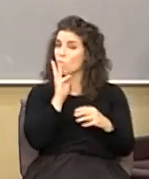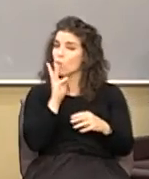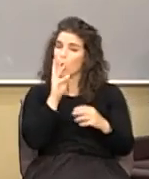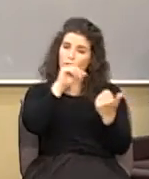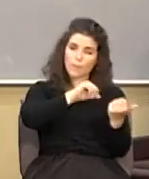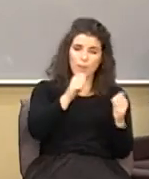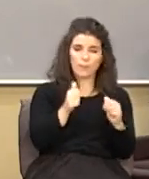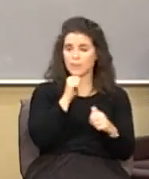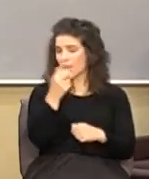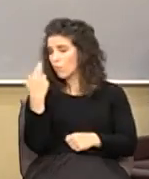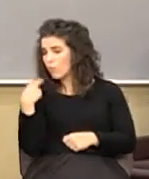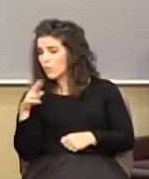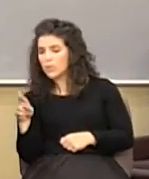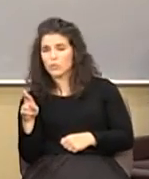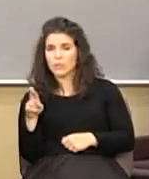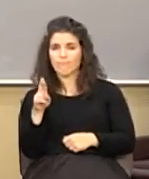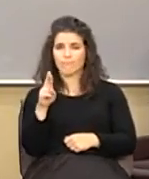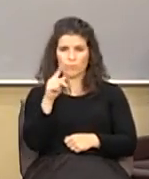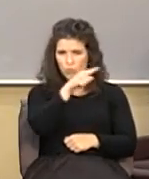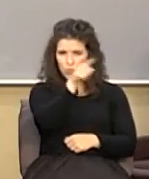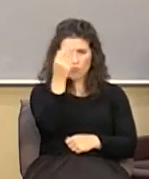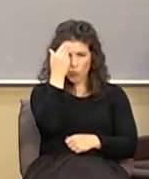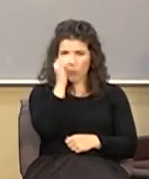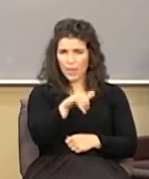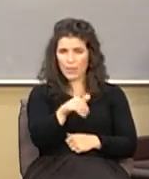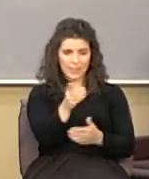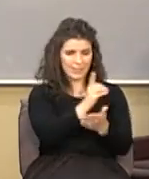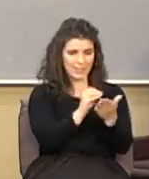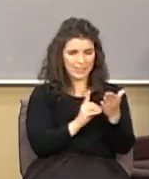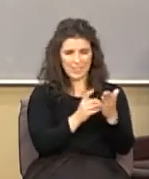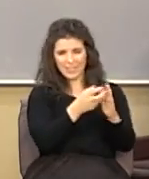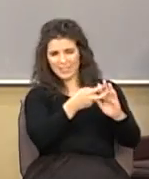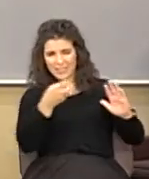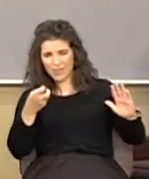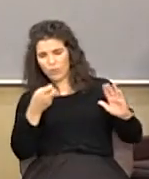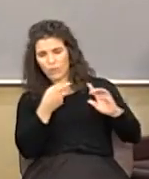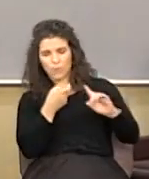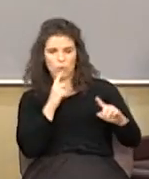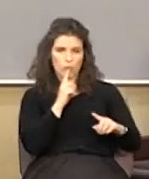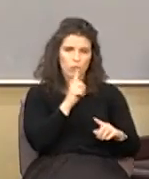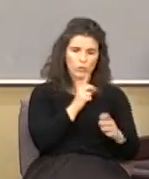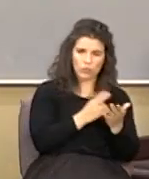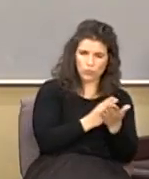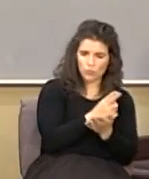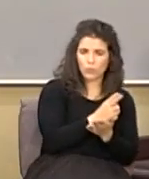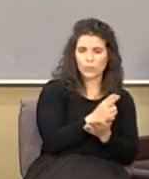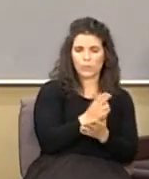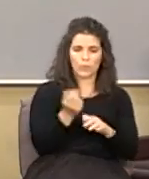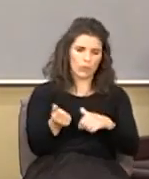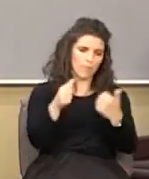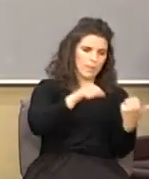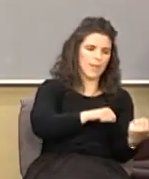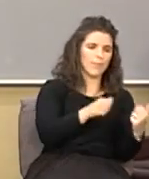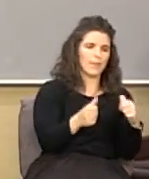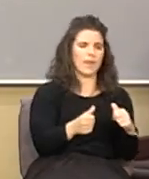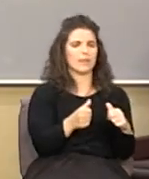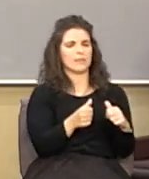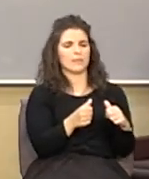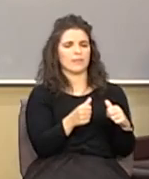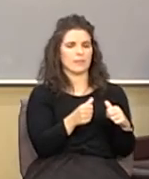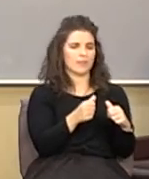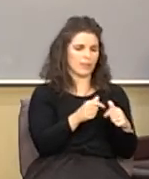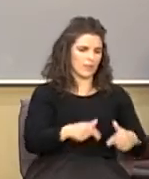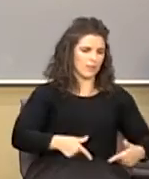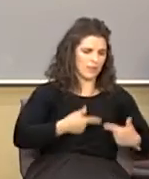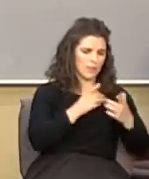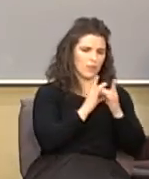hoodwink you into something else but you're baptized God the Holy Spirit takes you and puts you into Jesus Christ you put into living union with him